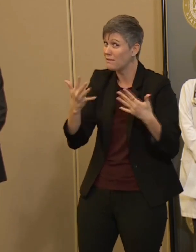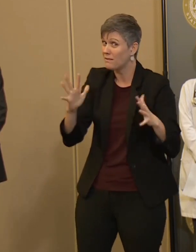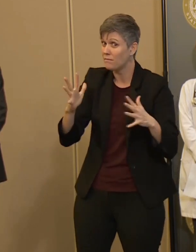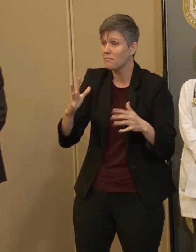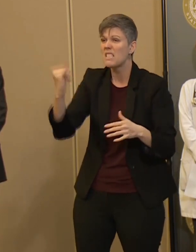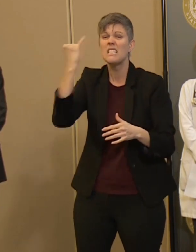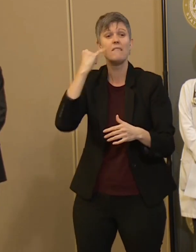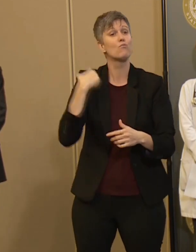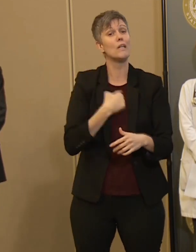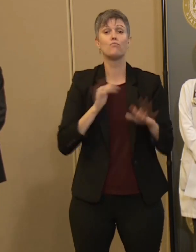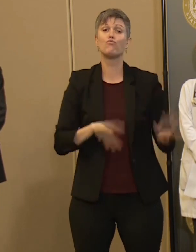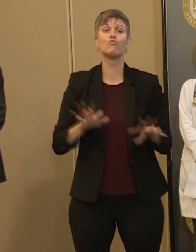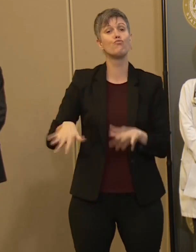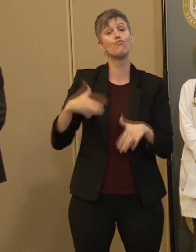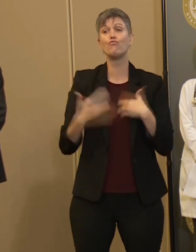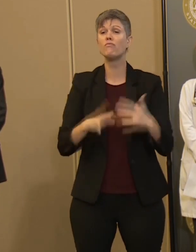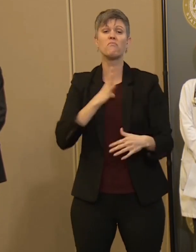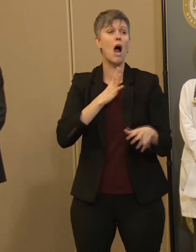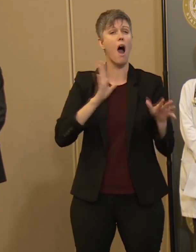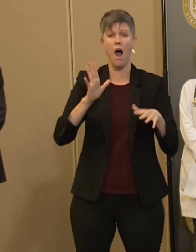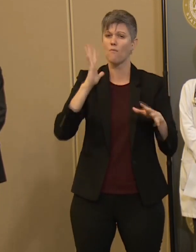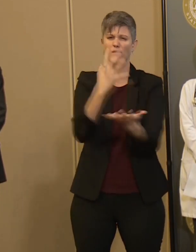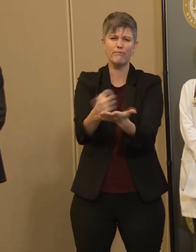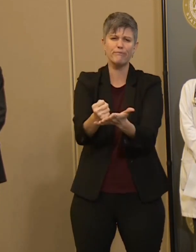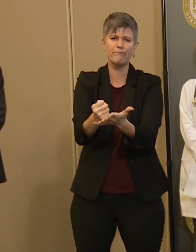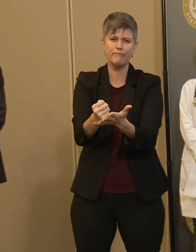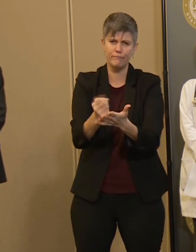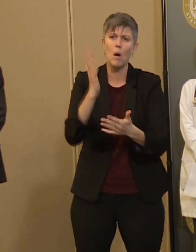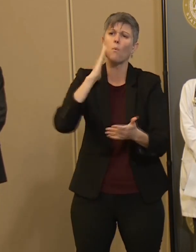we are going to run out and we're going to run out soon.